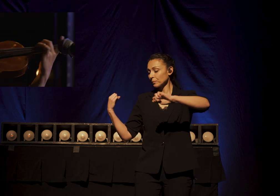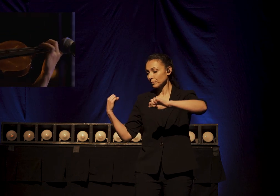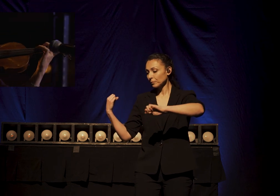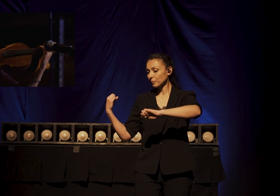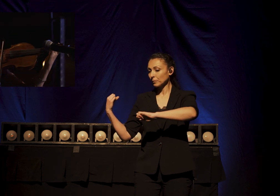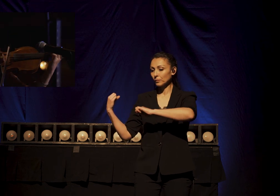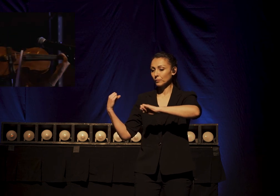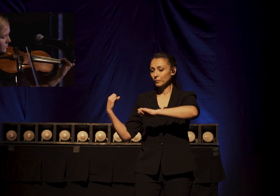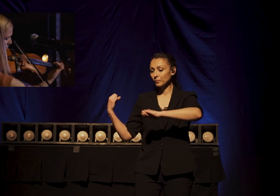I'm